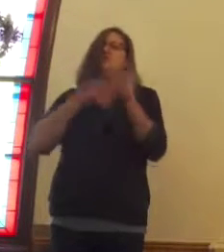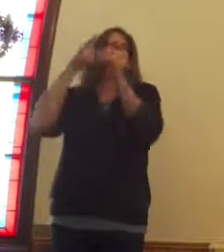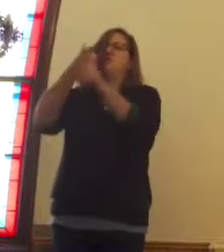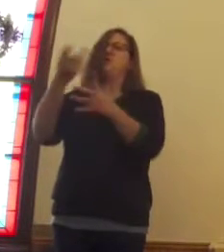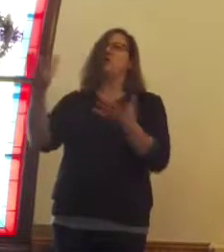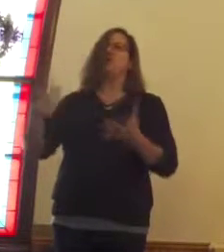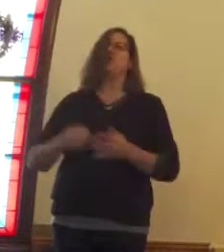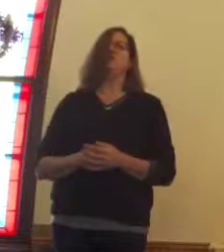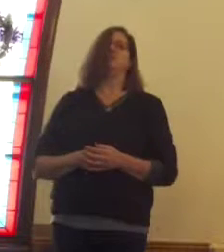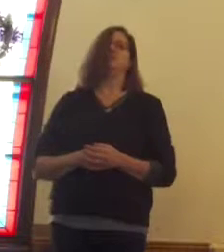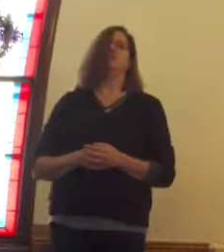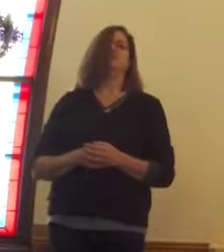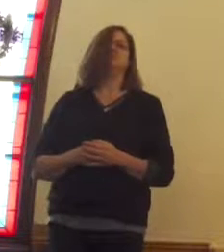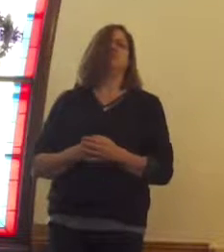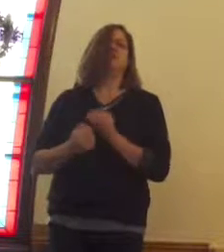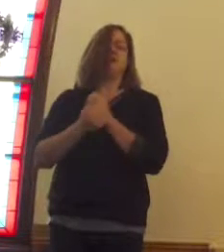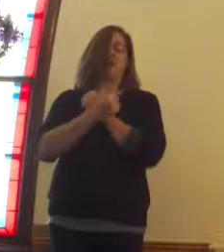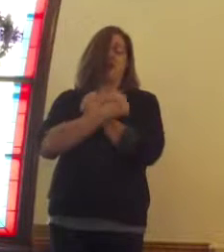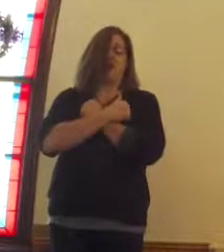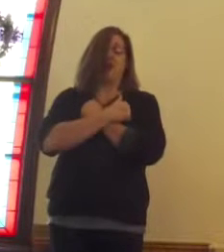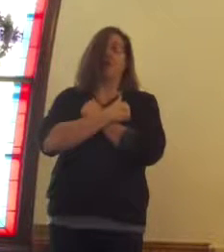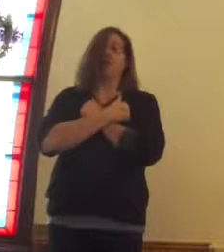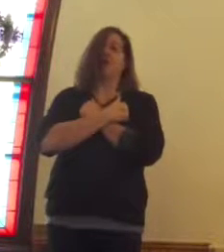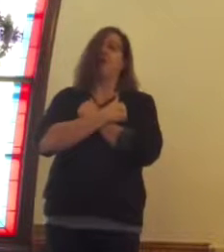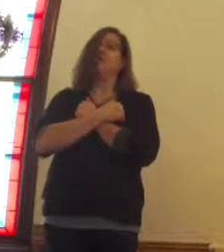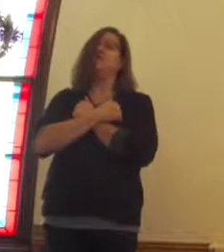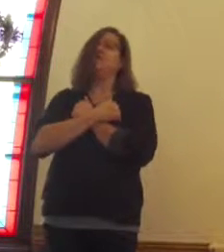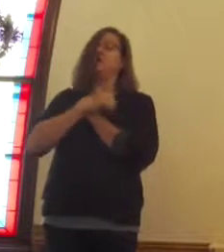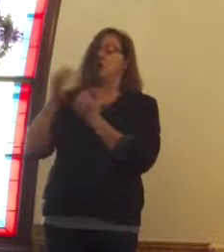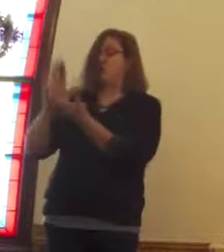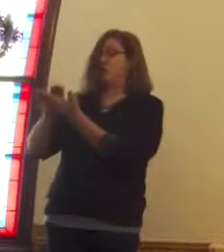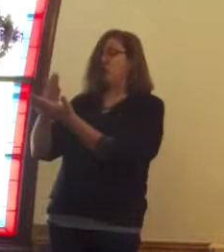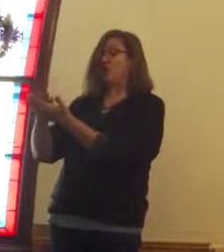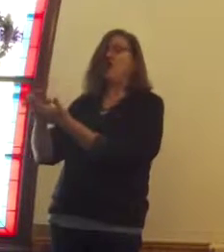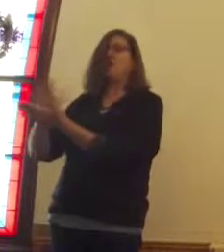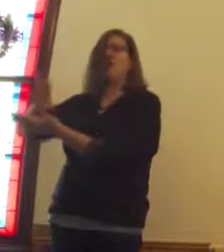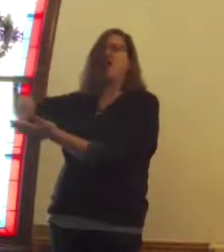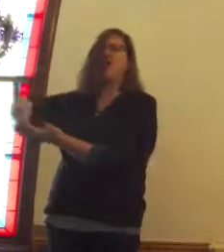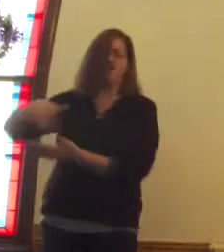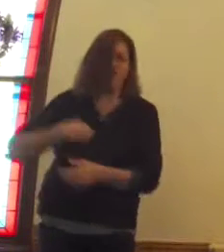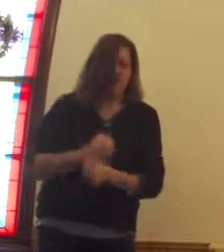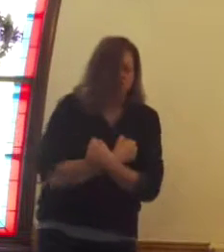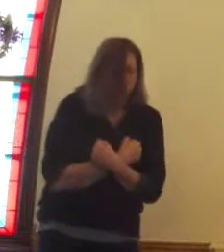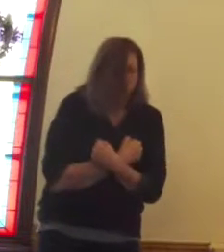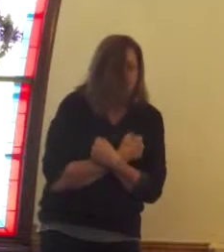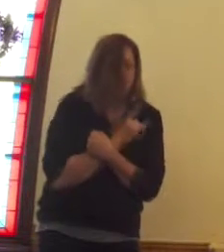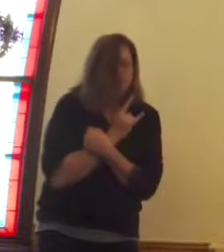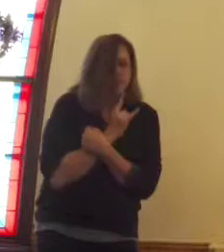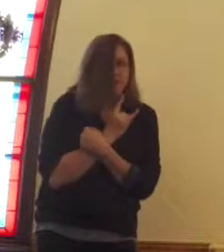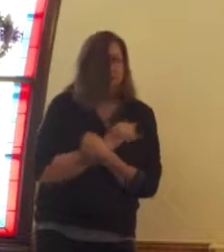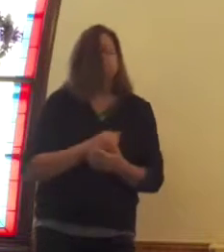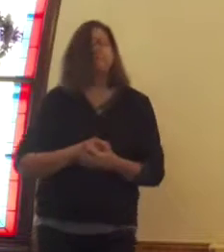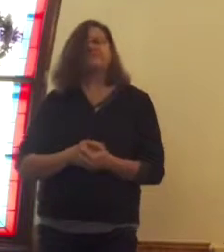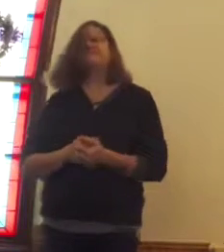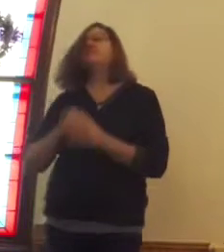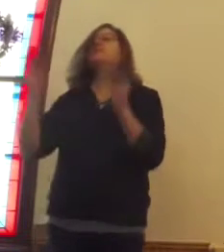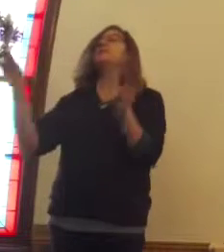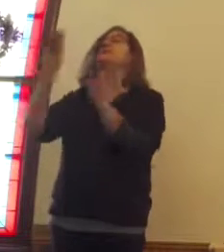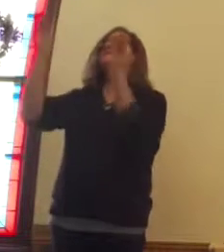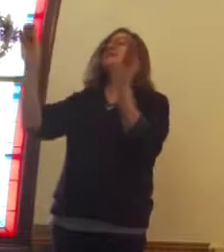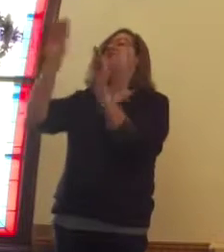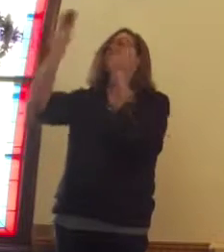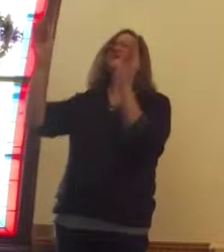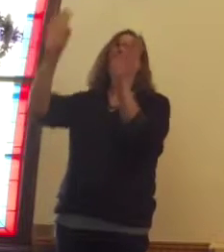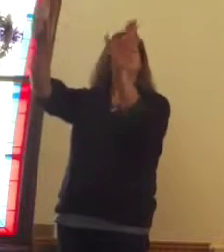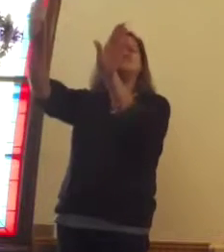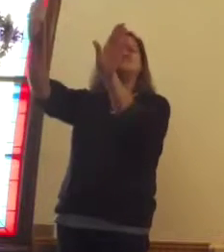Love stops the cooking to hug a child. Love sets aside the decorating to kiss another.